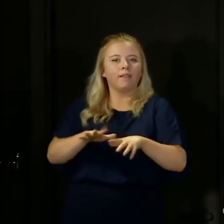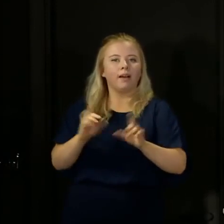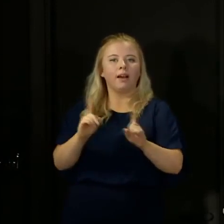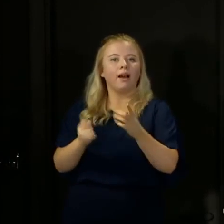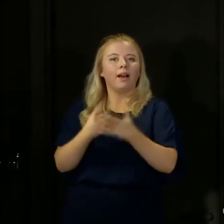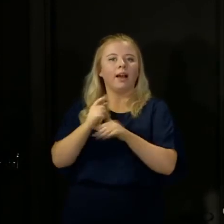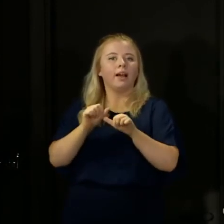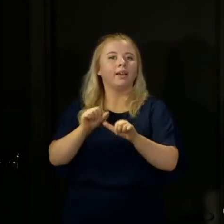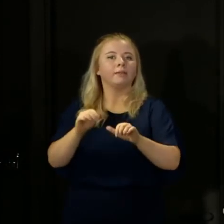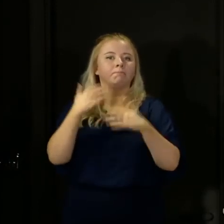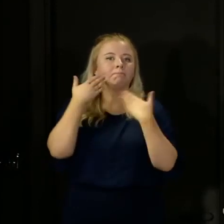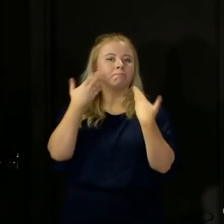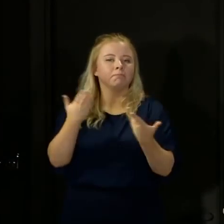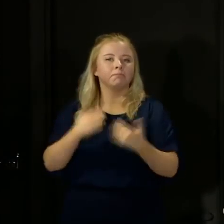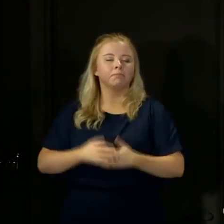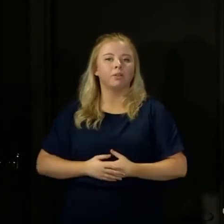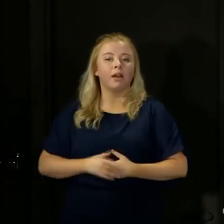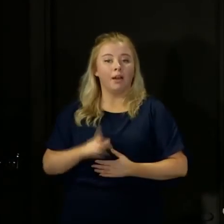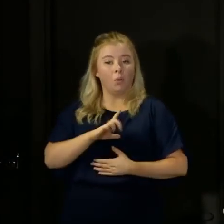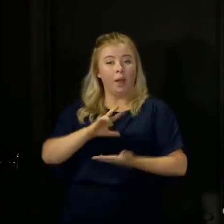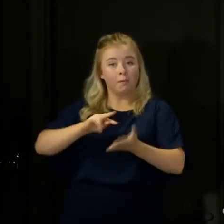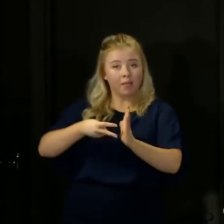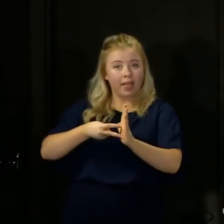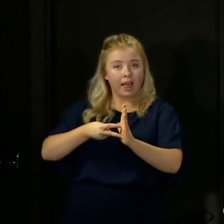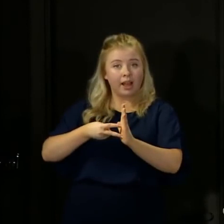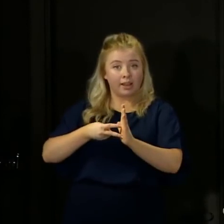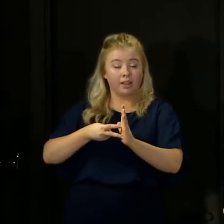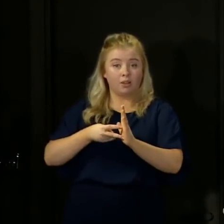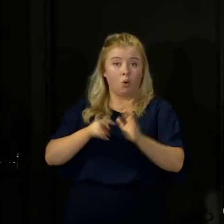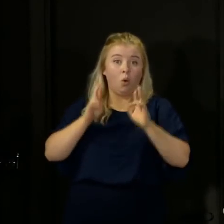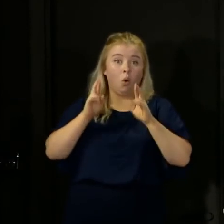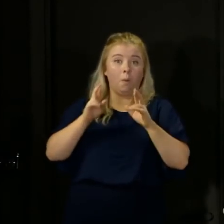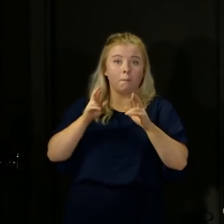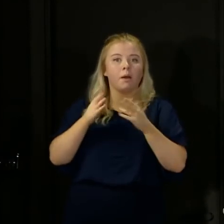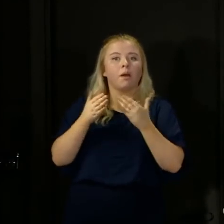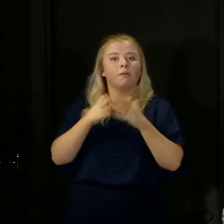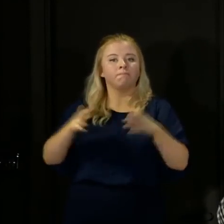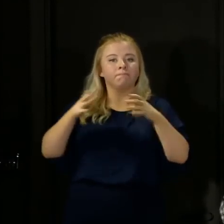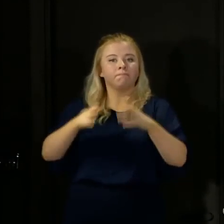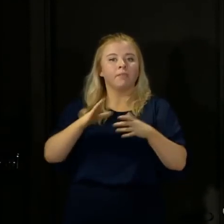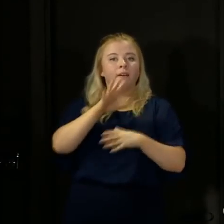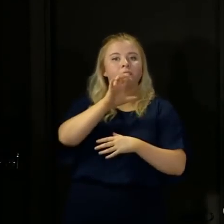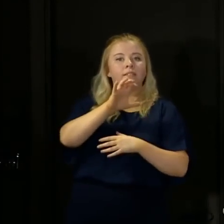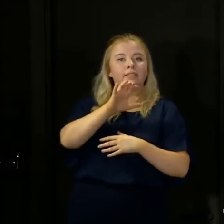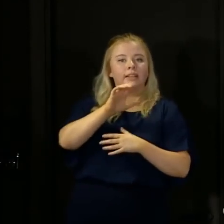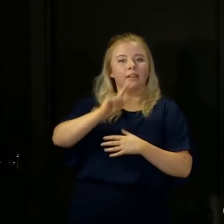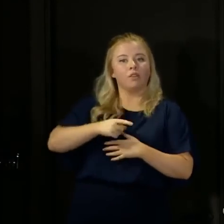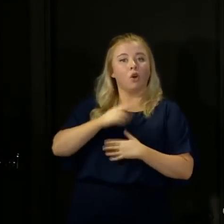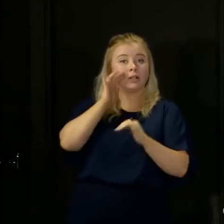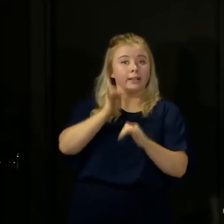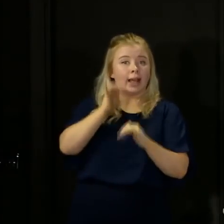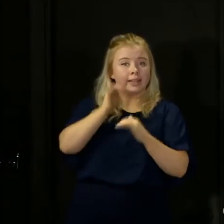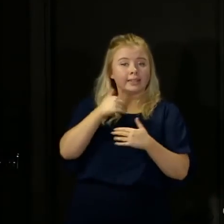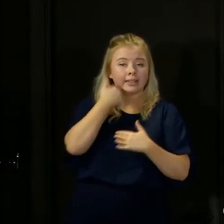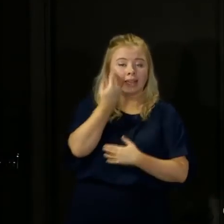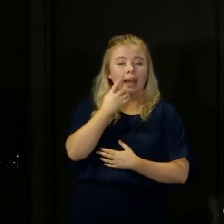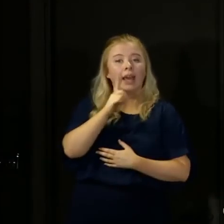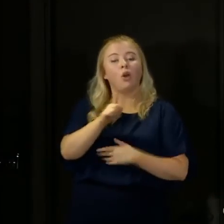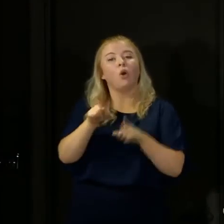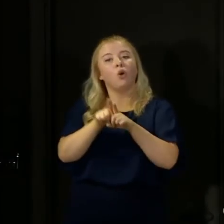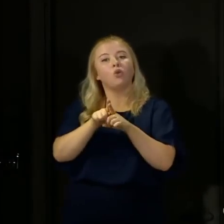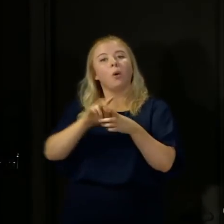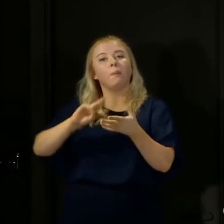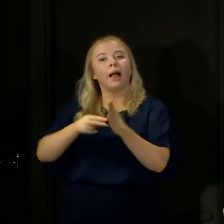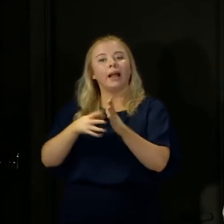are absolutely planning to go beyond 15,500 tests. We are planning to potentially go beyond 2,000